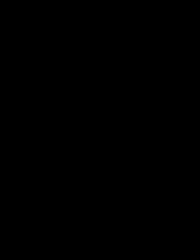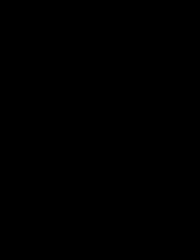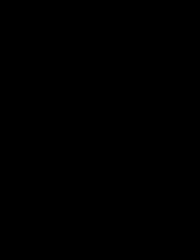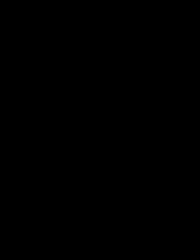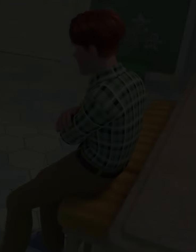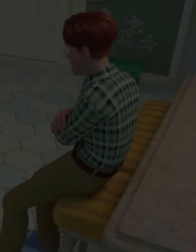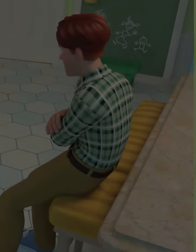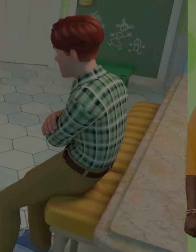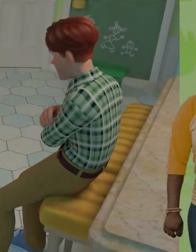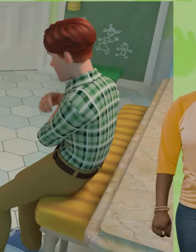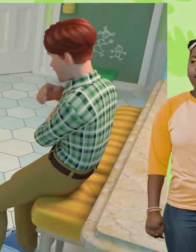Raccoon!